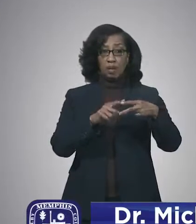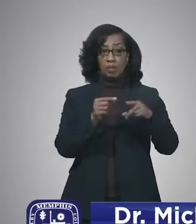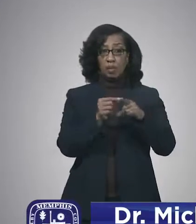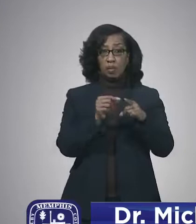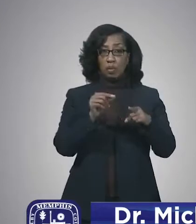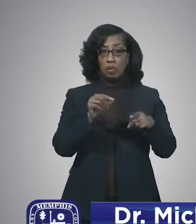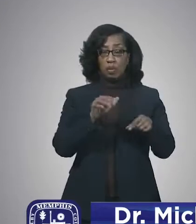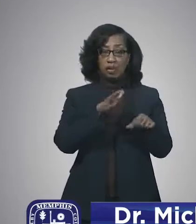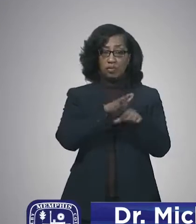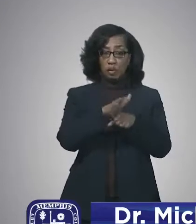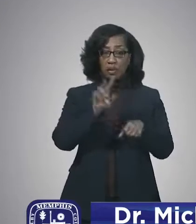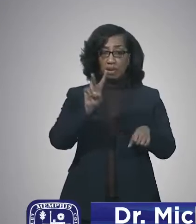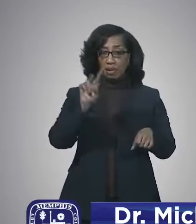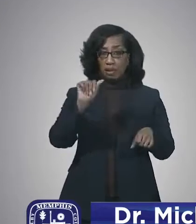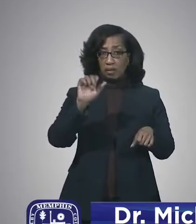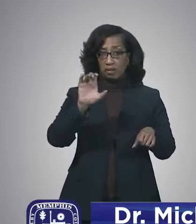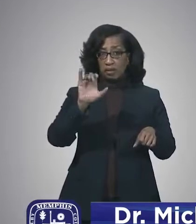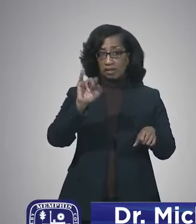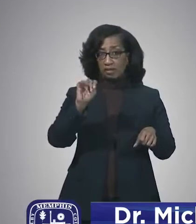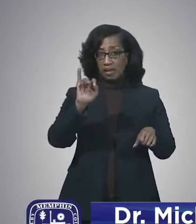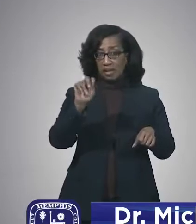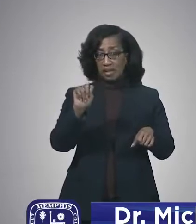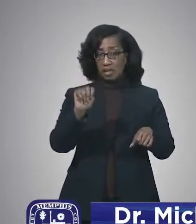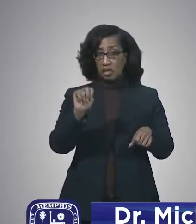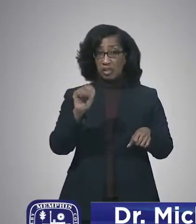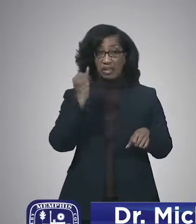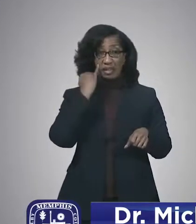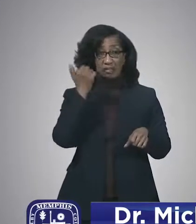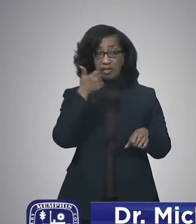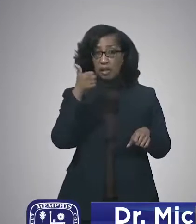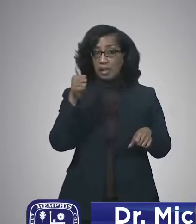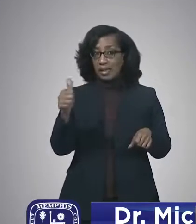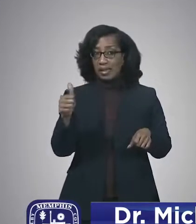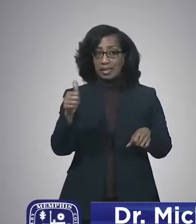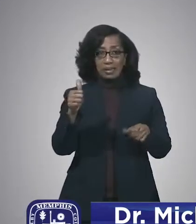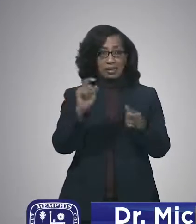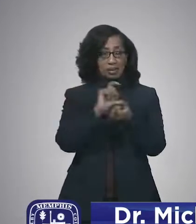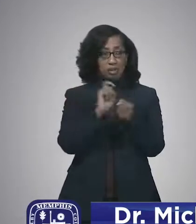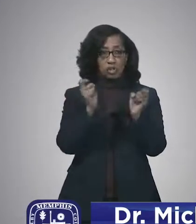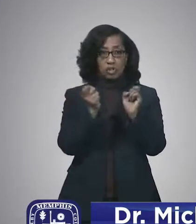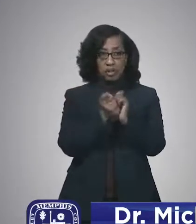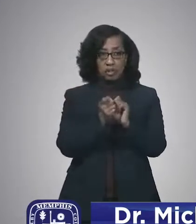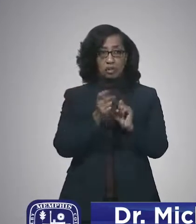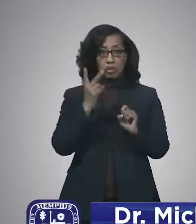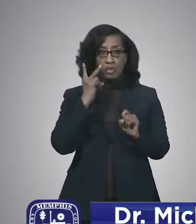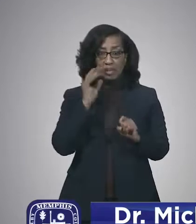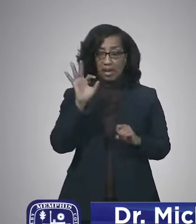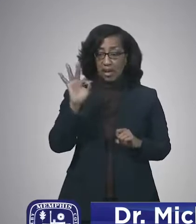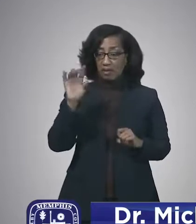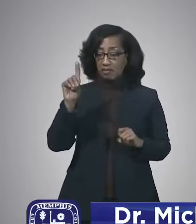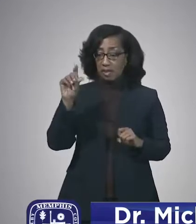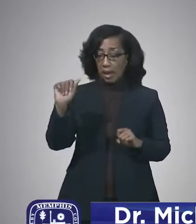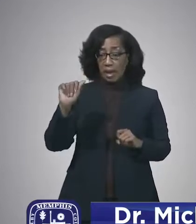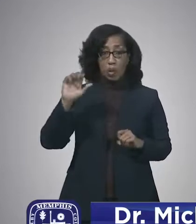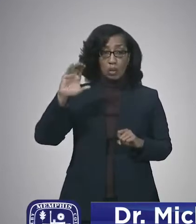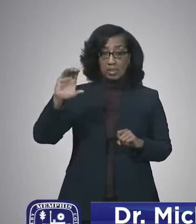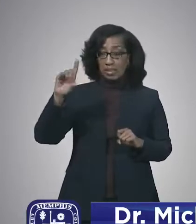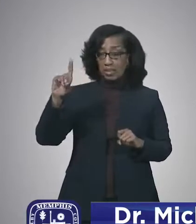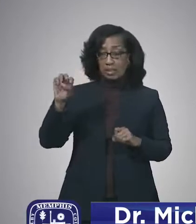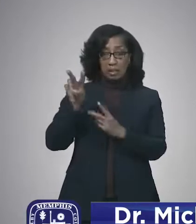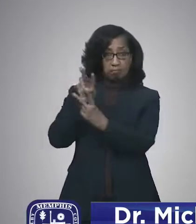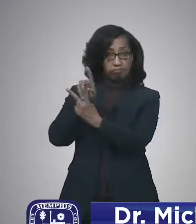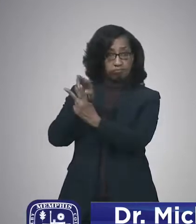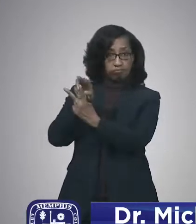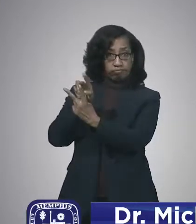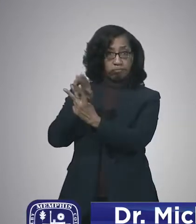I will remind you that any definitions that change will come out of either the FDA or the CDC. And,